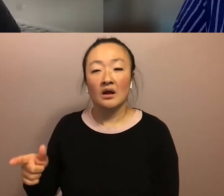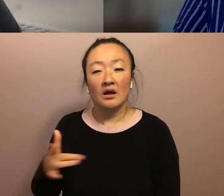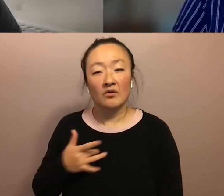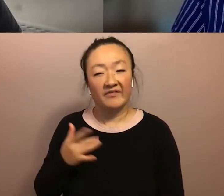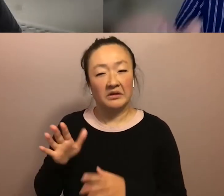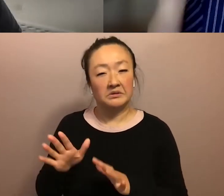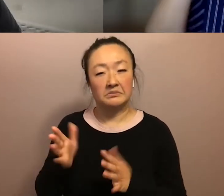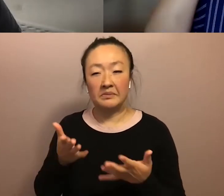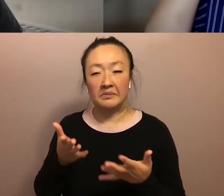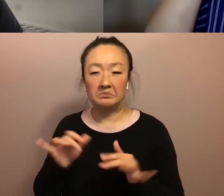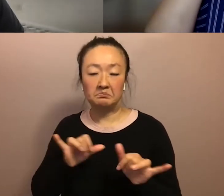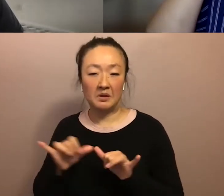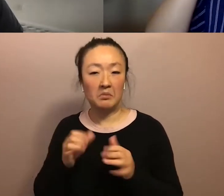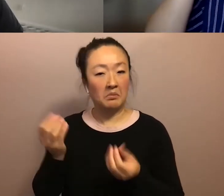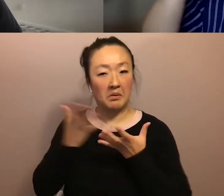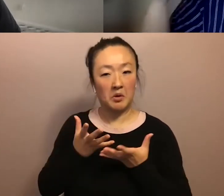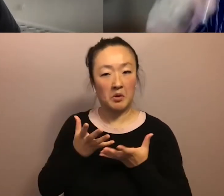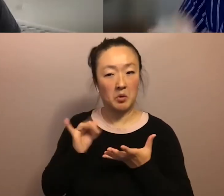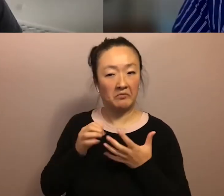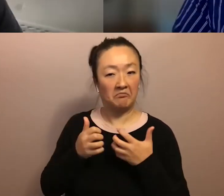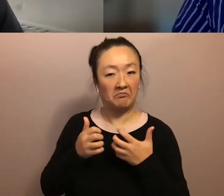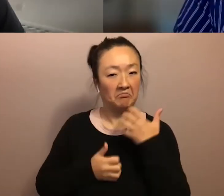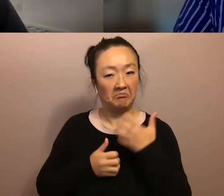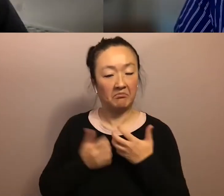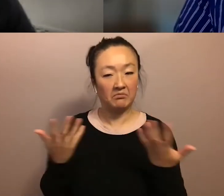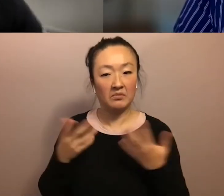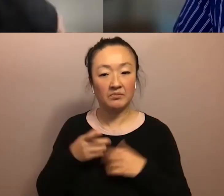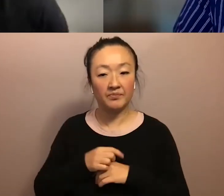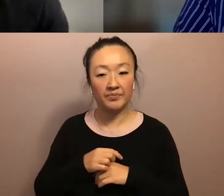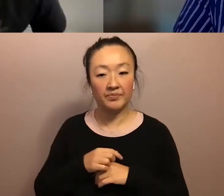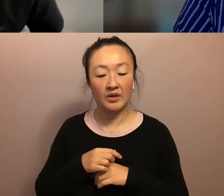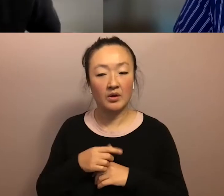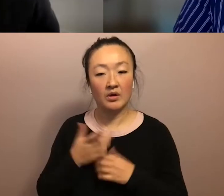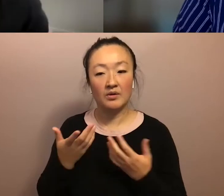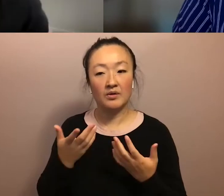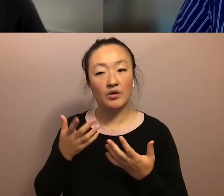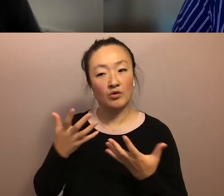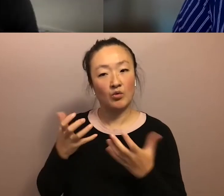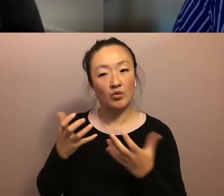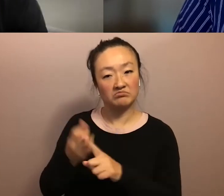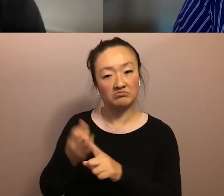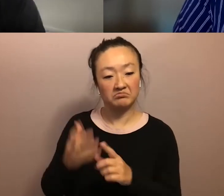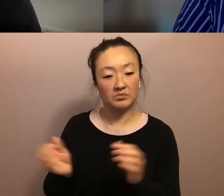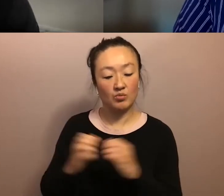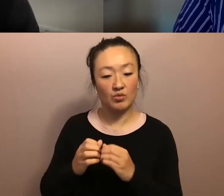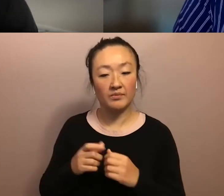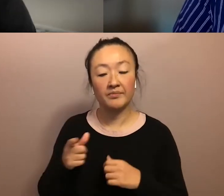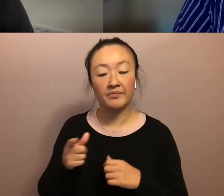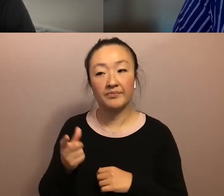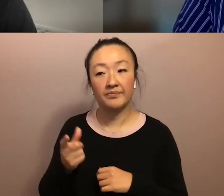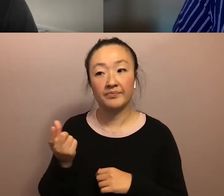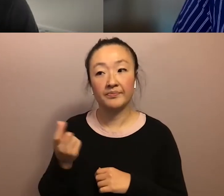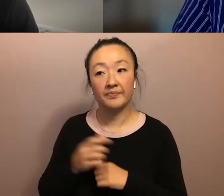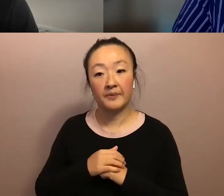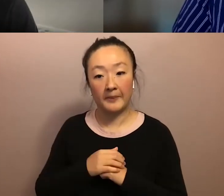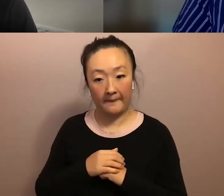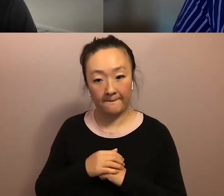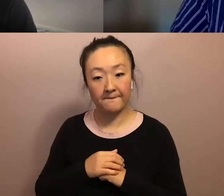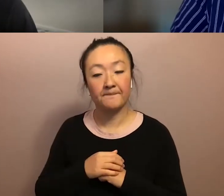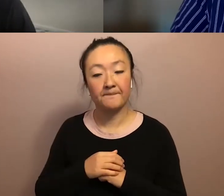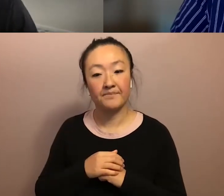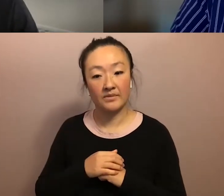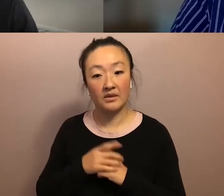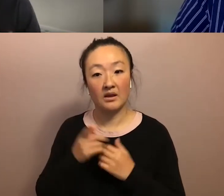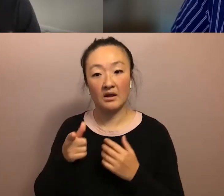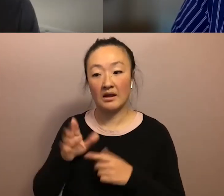let me know if it doesn't, or if there's something to stand on around it is, is being a